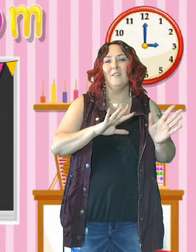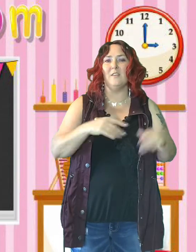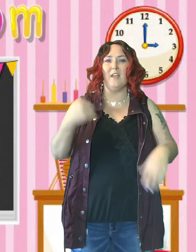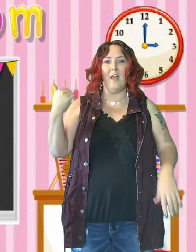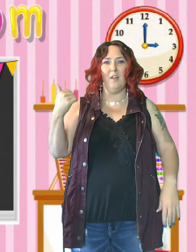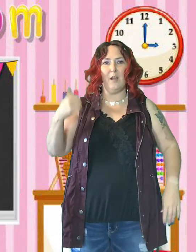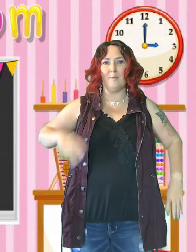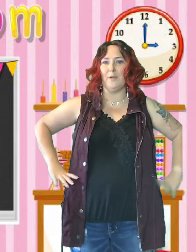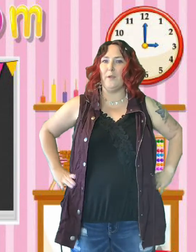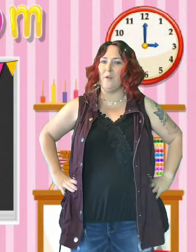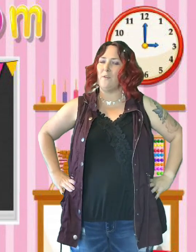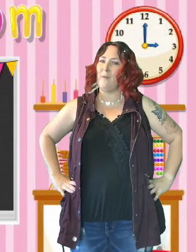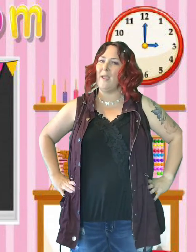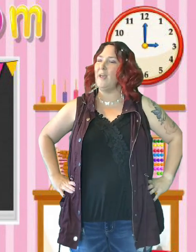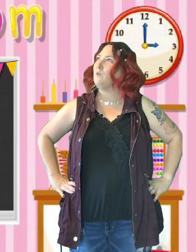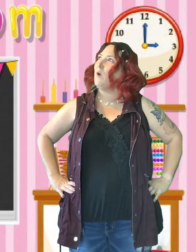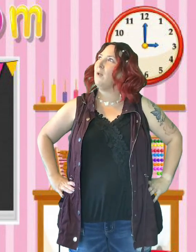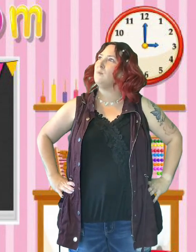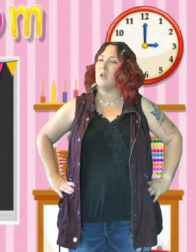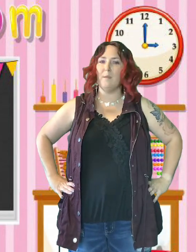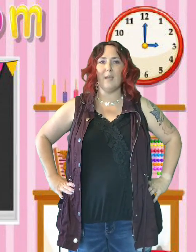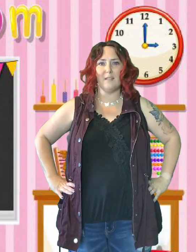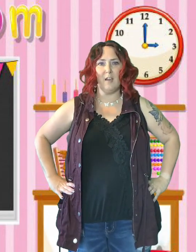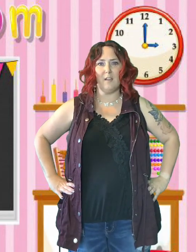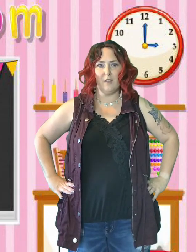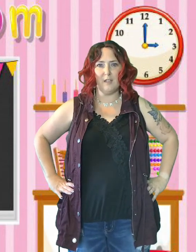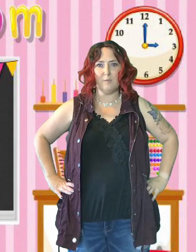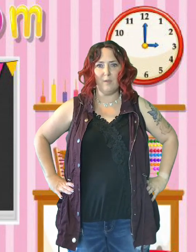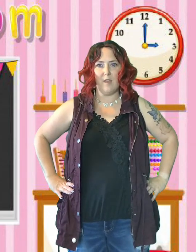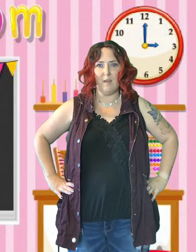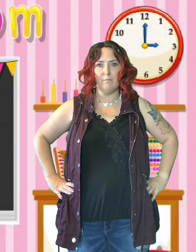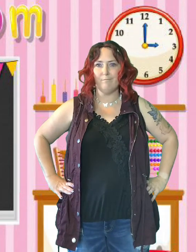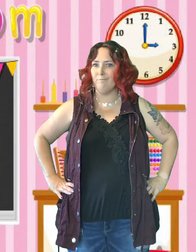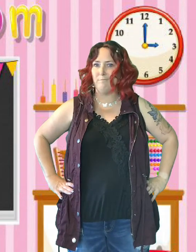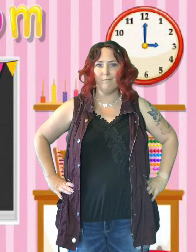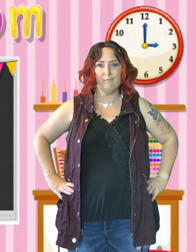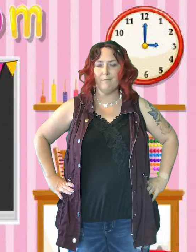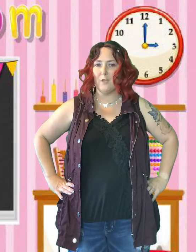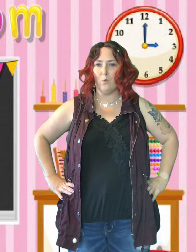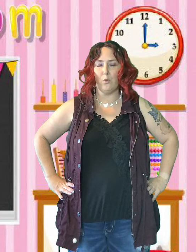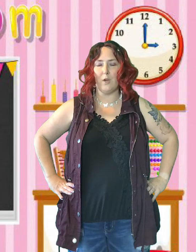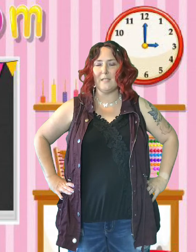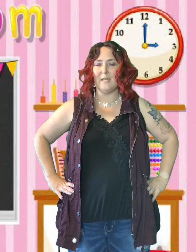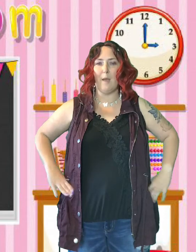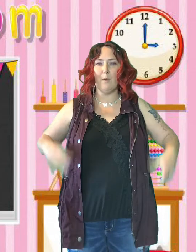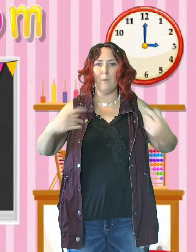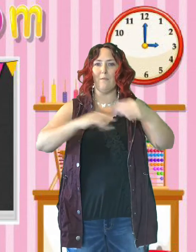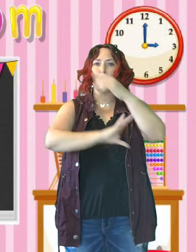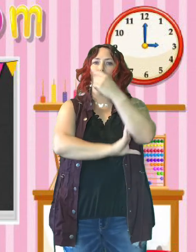There's a helicopter going over my head while I'm trying to make a song. Can you guys believe that? Crazy. I'm gonna wait for it.